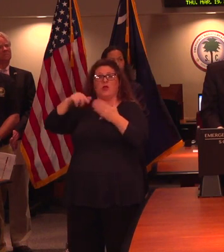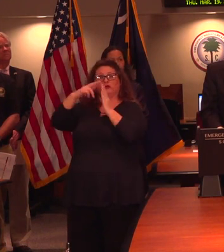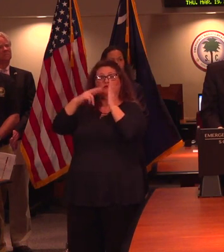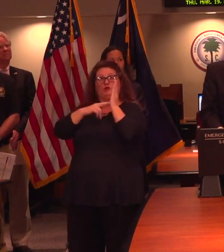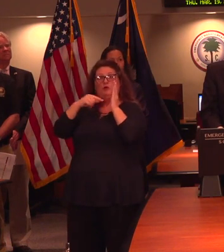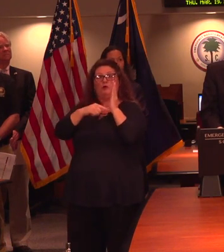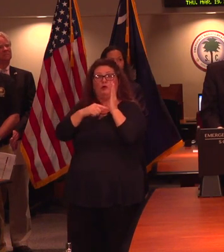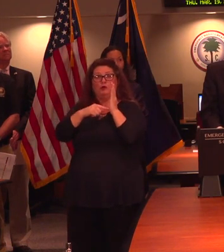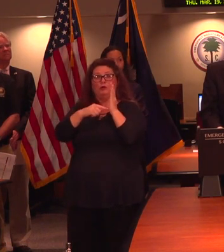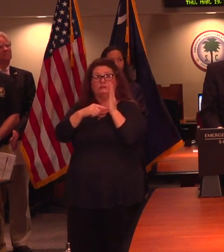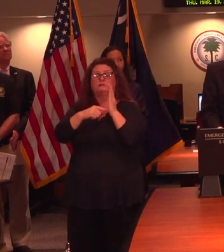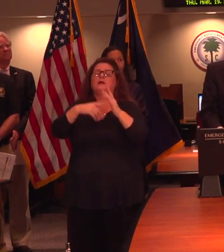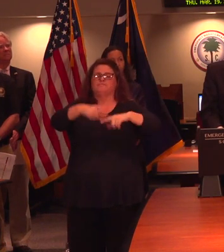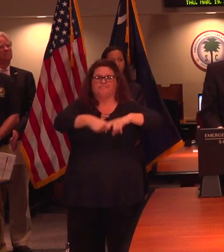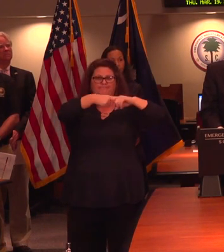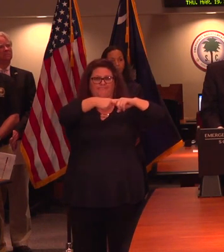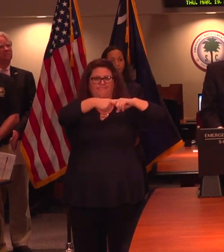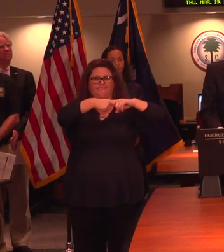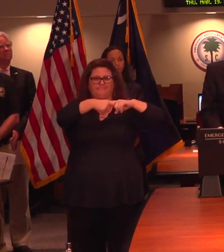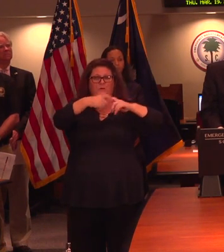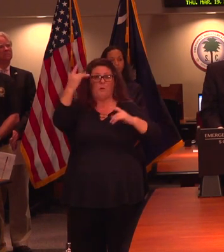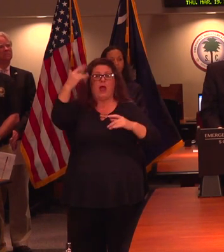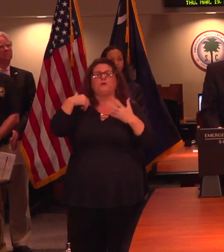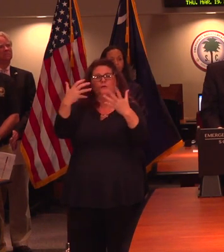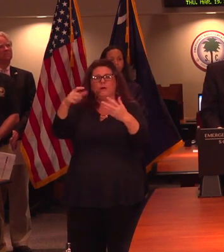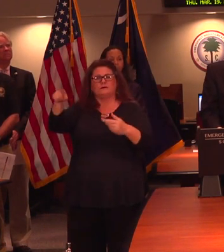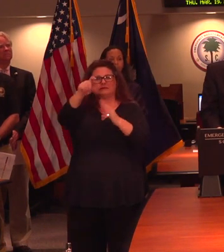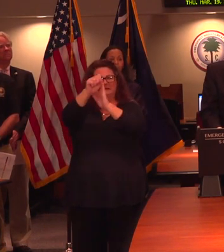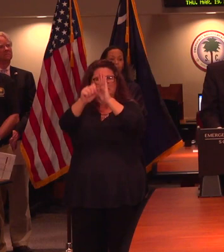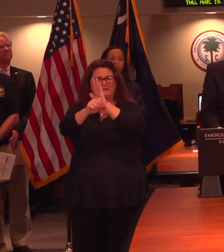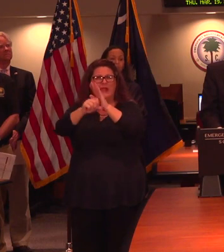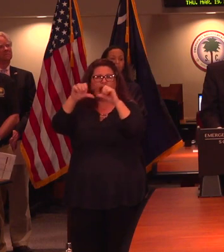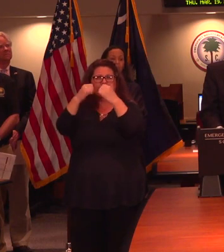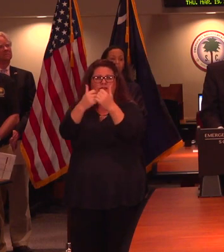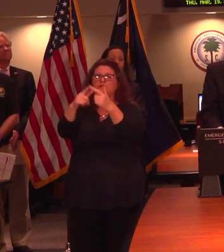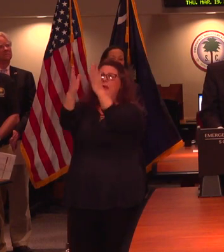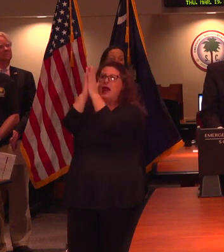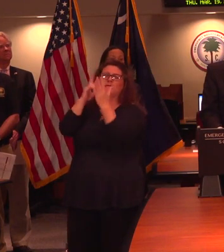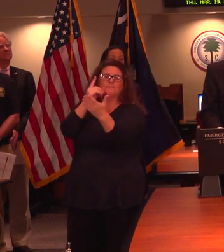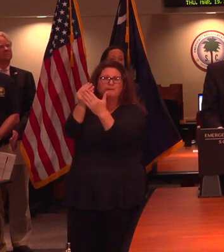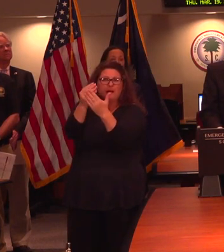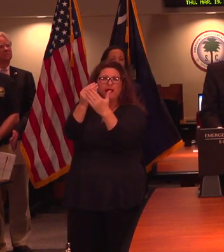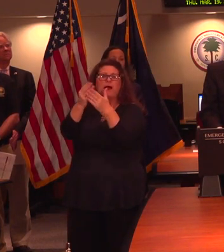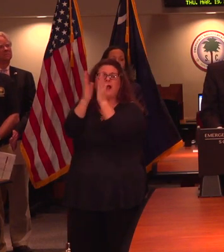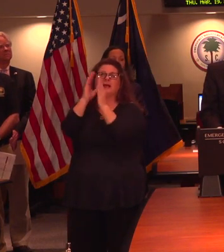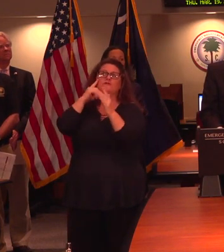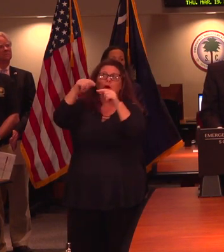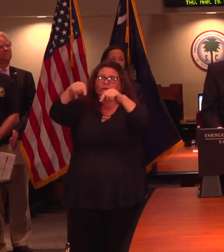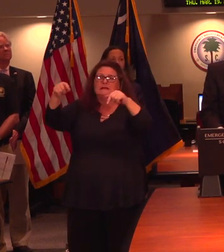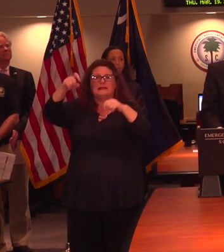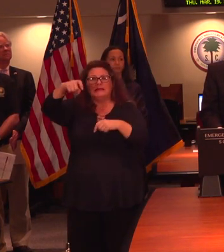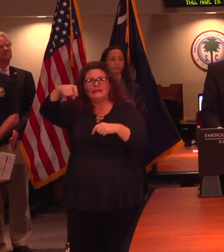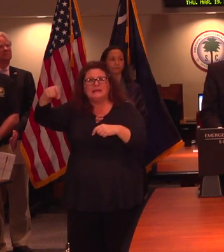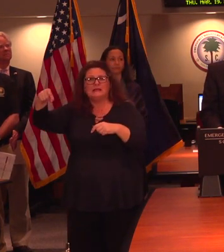suspended to allow those state agencies to rapidly acquire the resources they need to